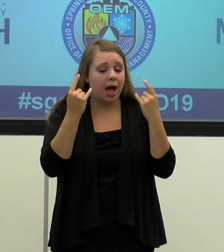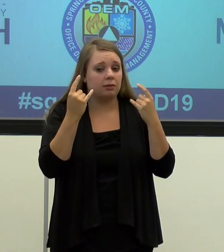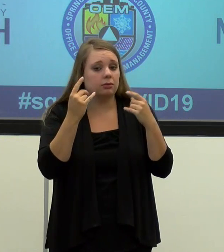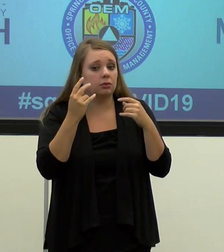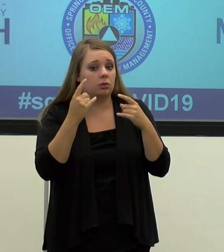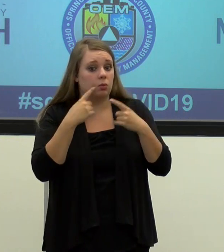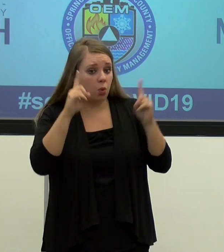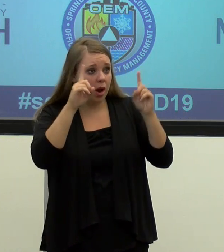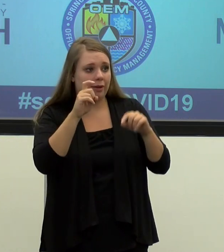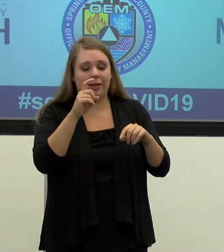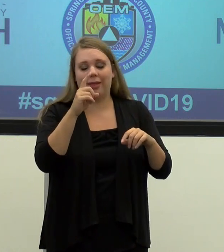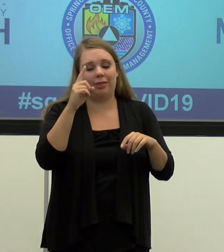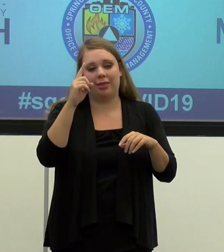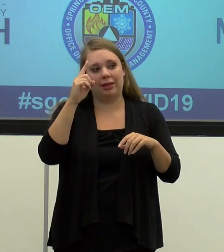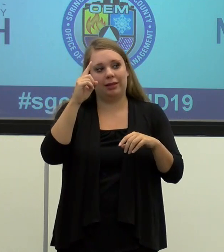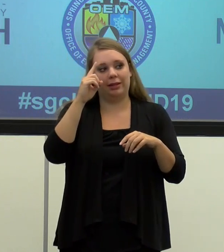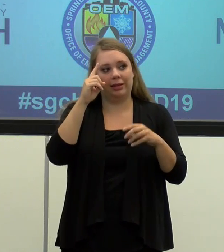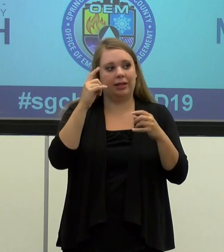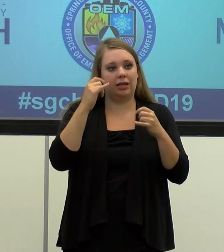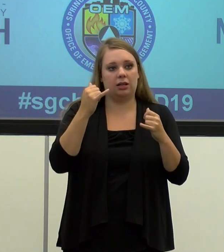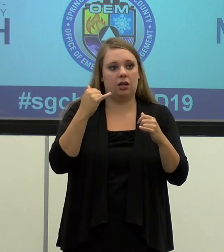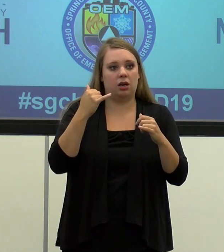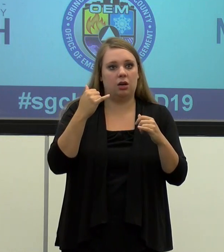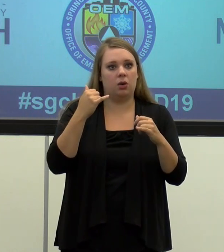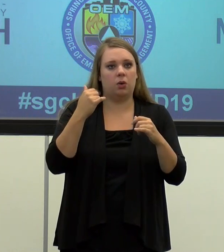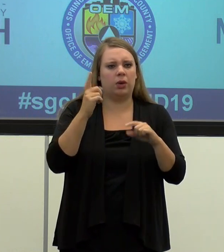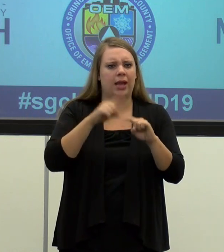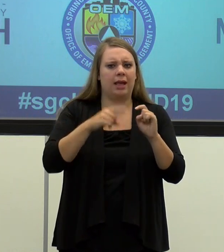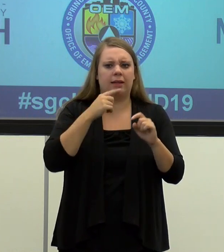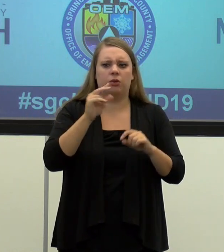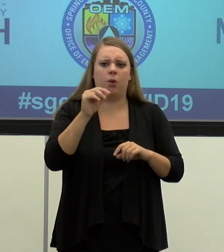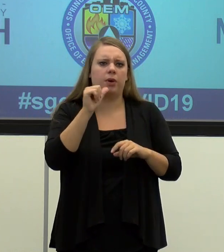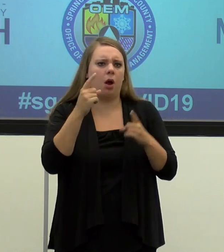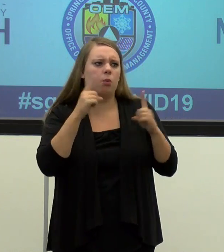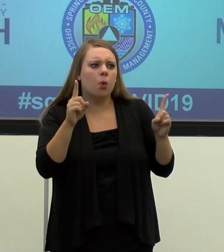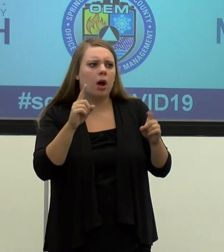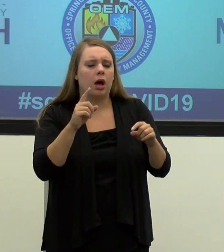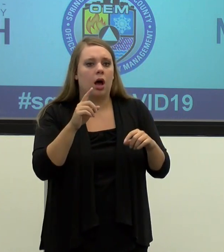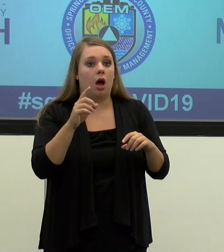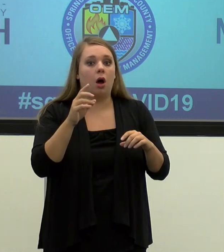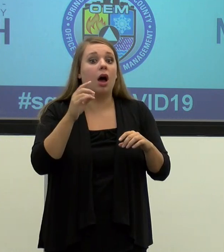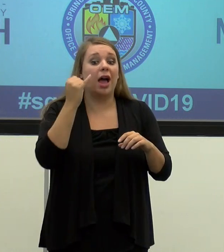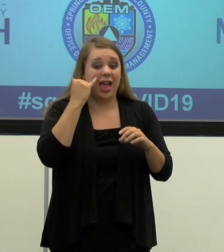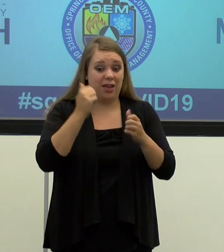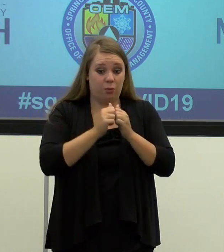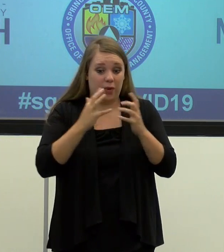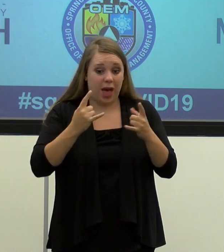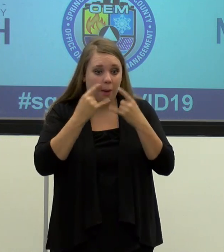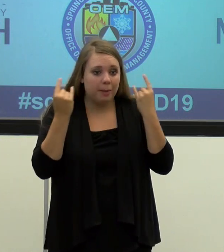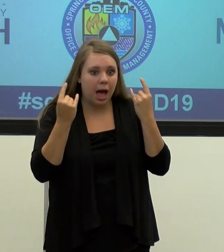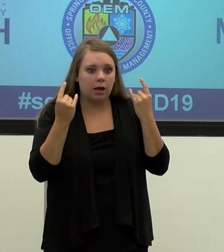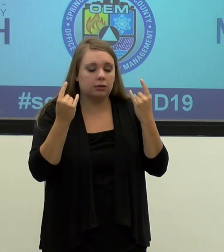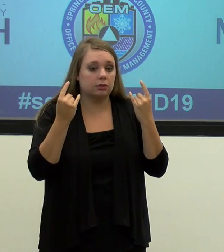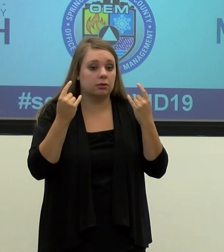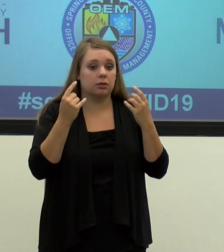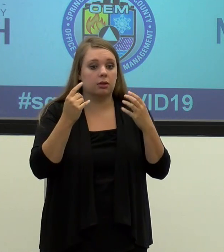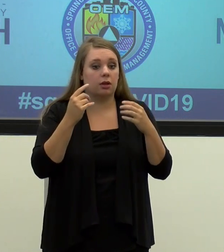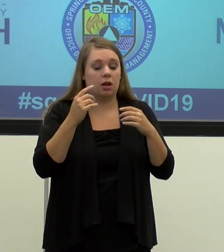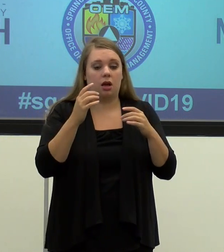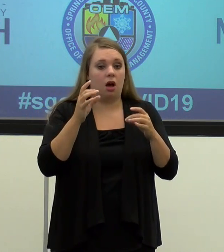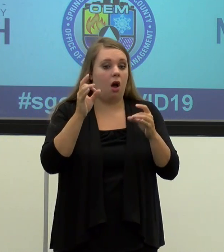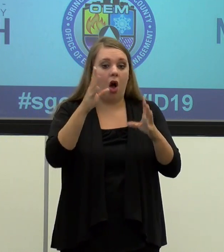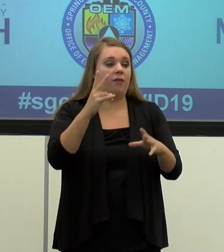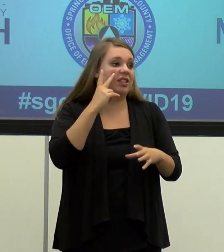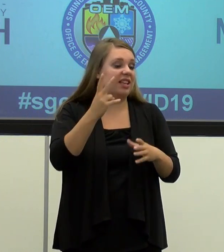I don't believe that we can say that it's not working. I'd hate to see what the numbers would be without, uh, the mask mandate.